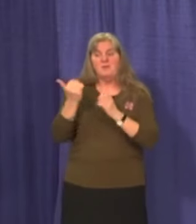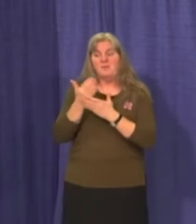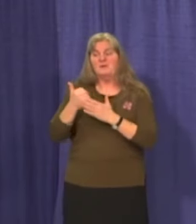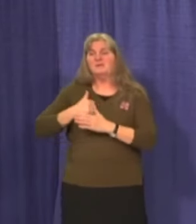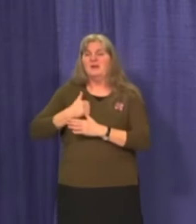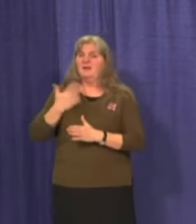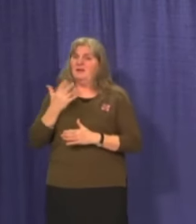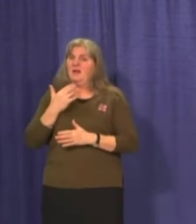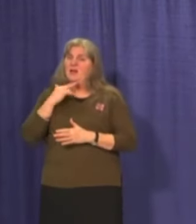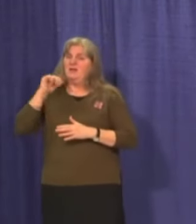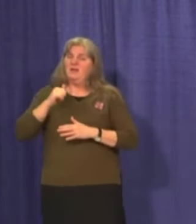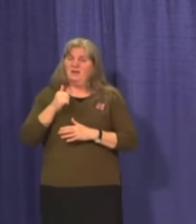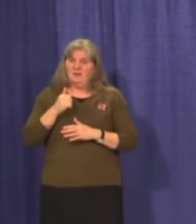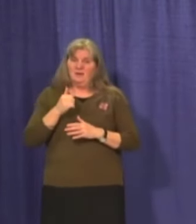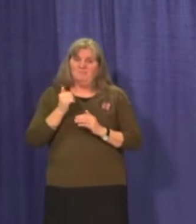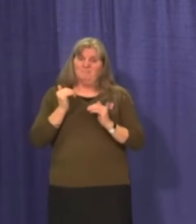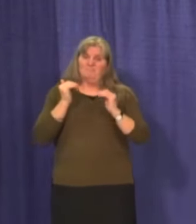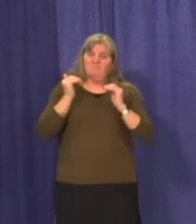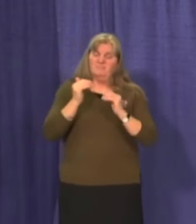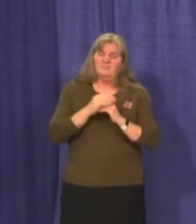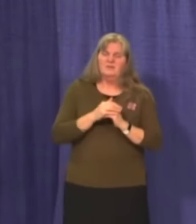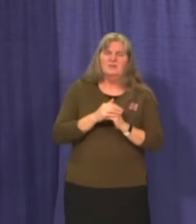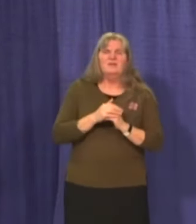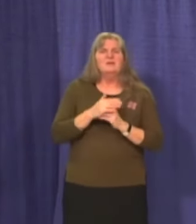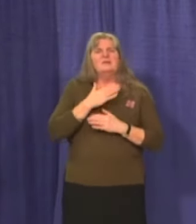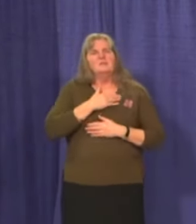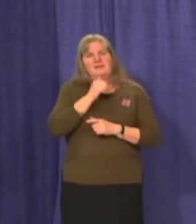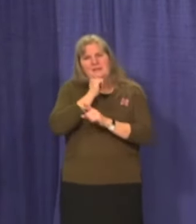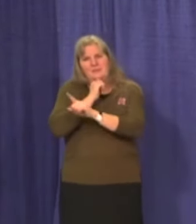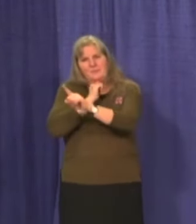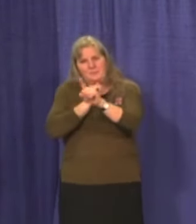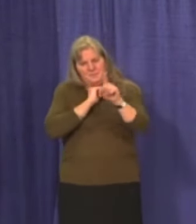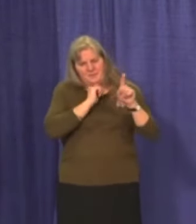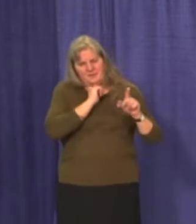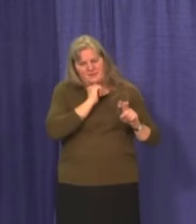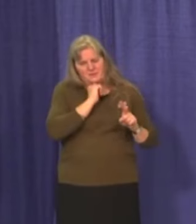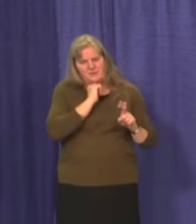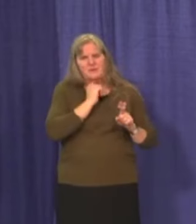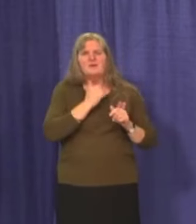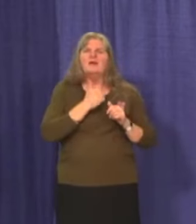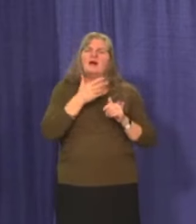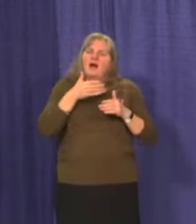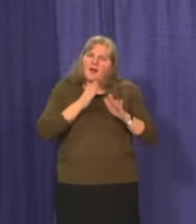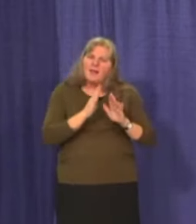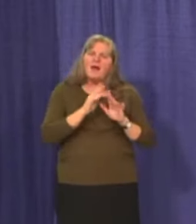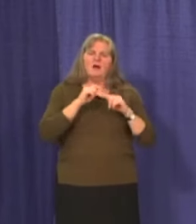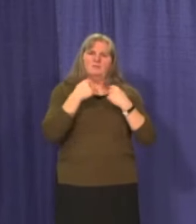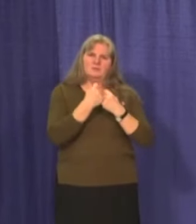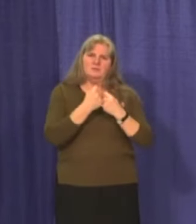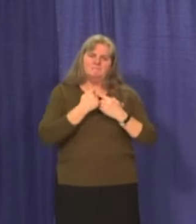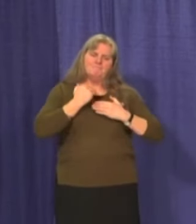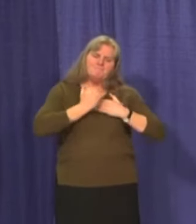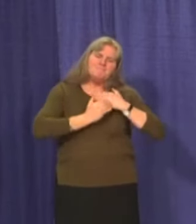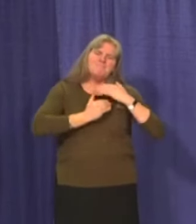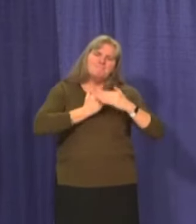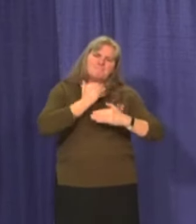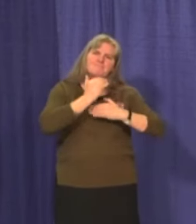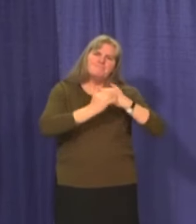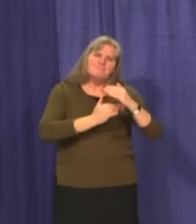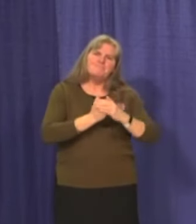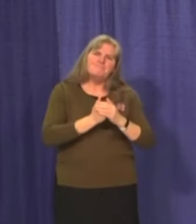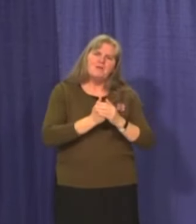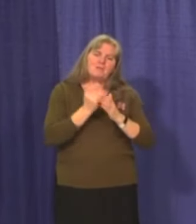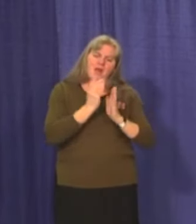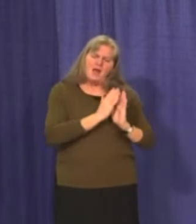So please wait your turn and allow the teams to do their work in the way that was planned. Our plan is also being